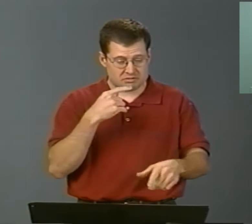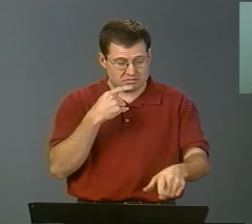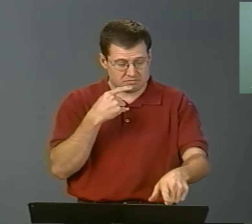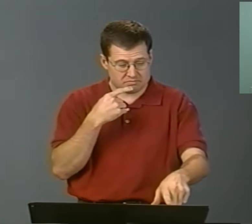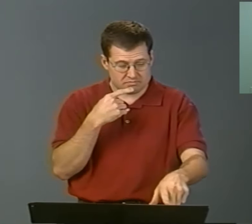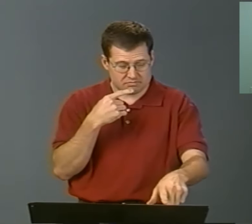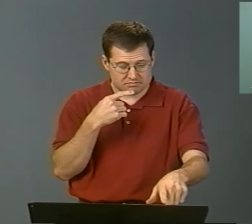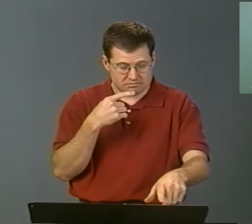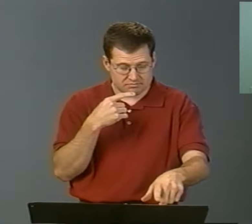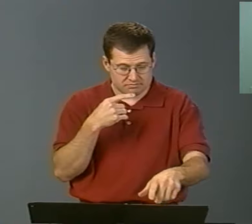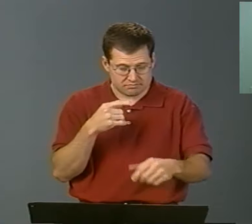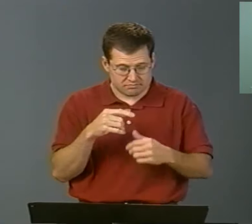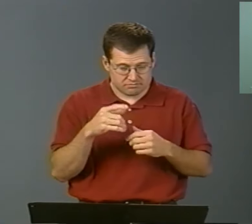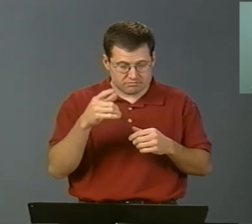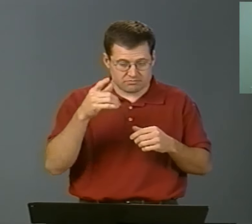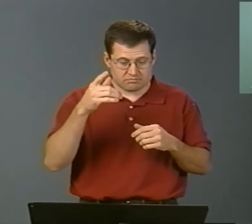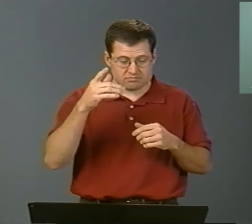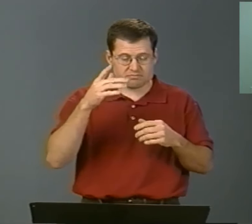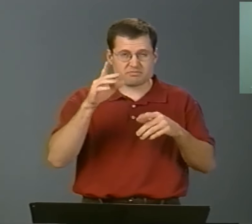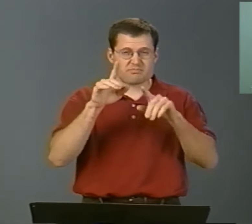You could do some research and find them online,